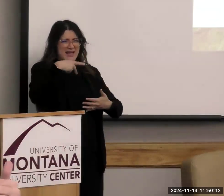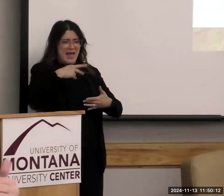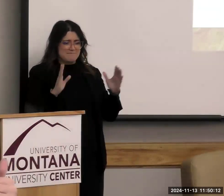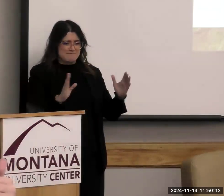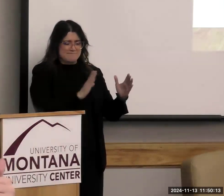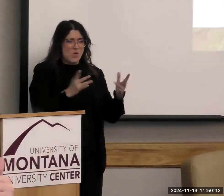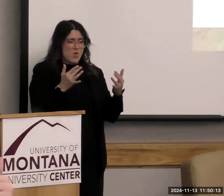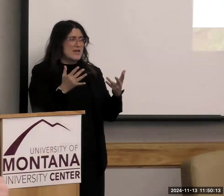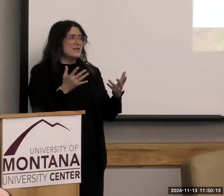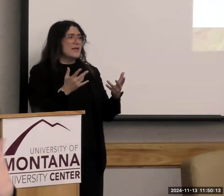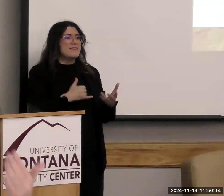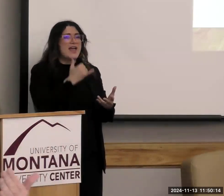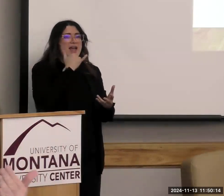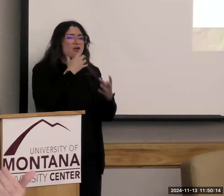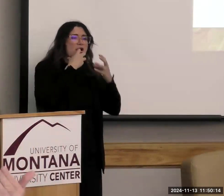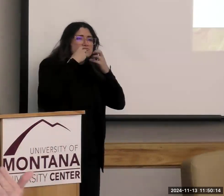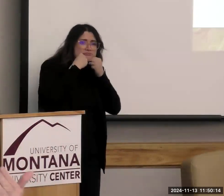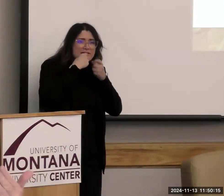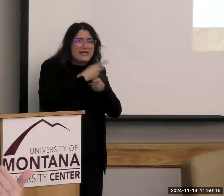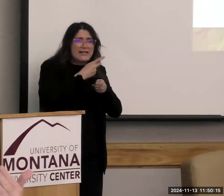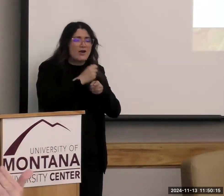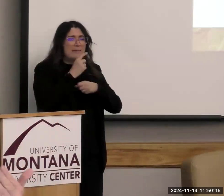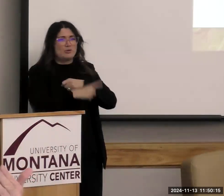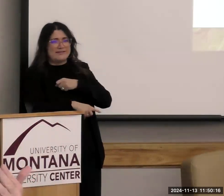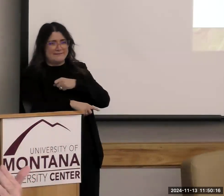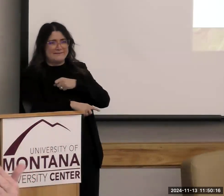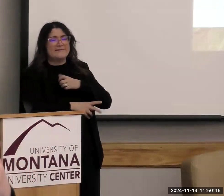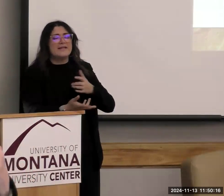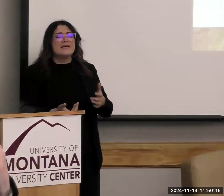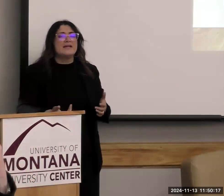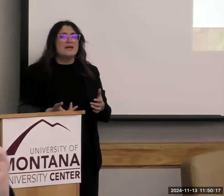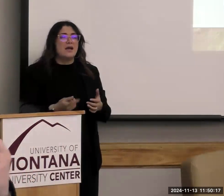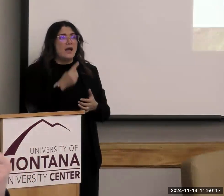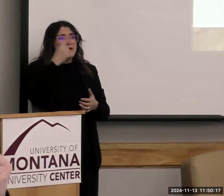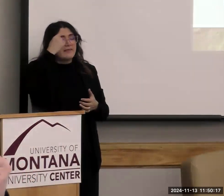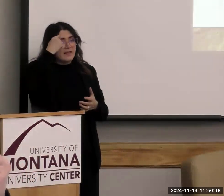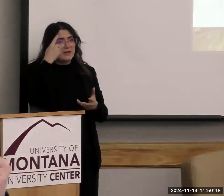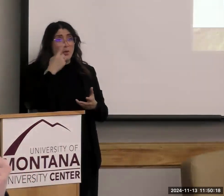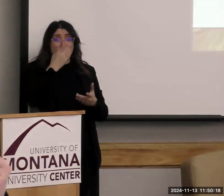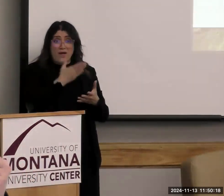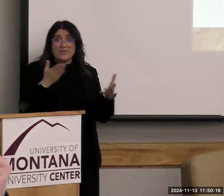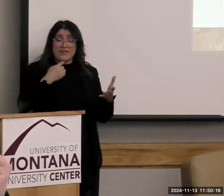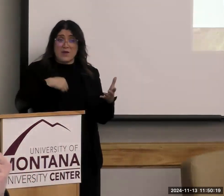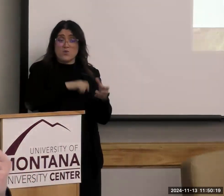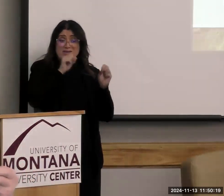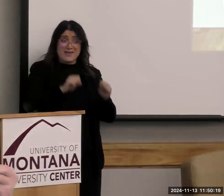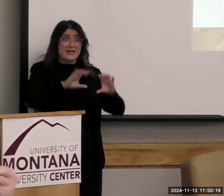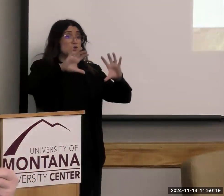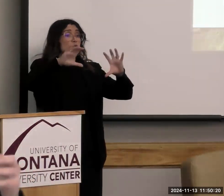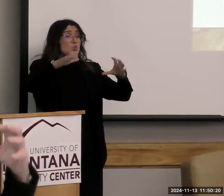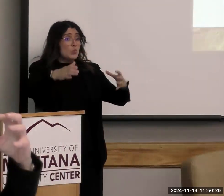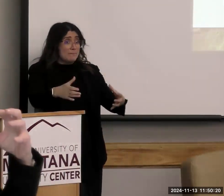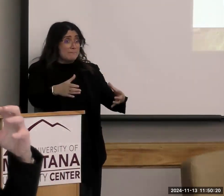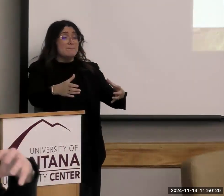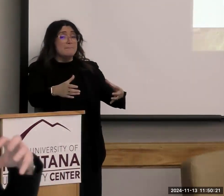instead of punitive. And I think one, one thing that we can do as a group is to remember that